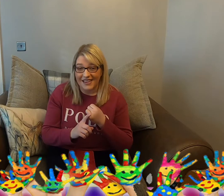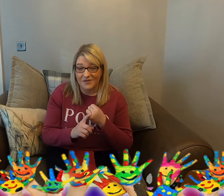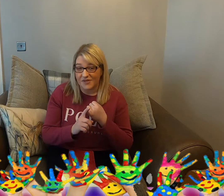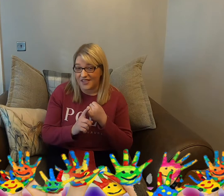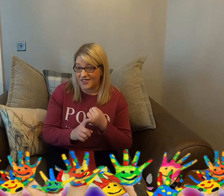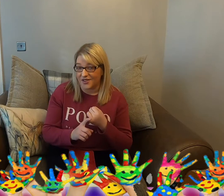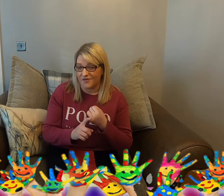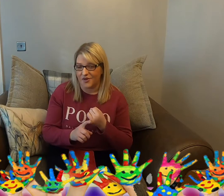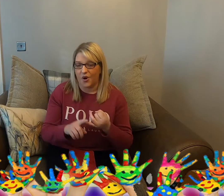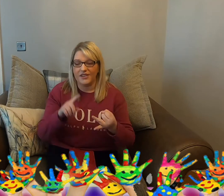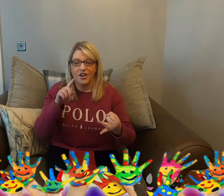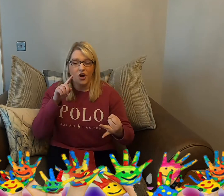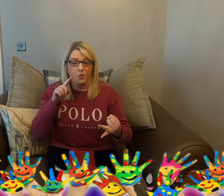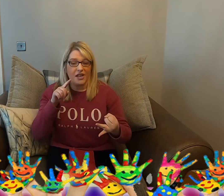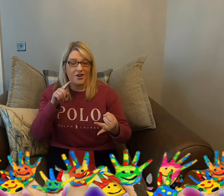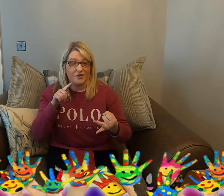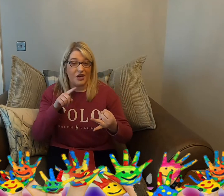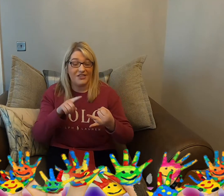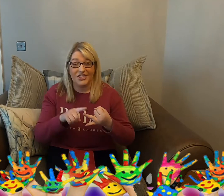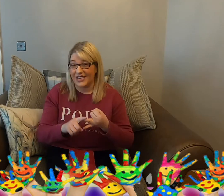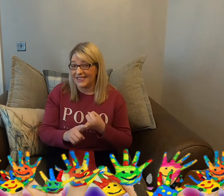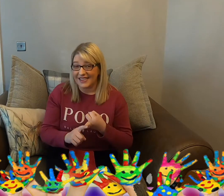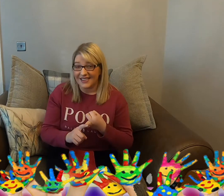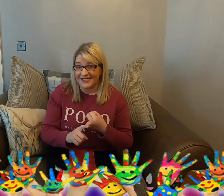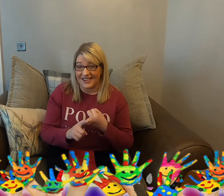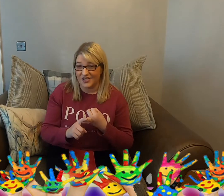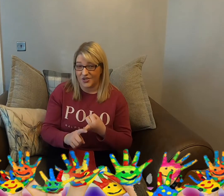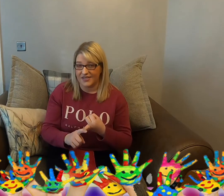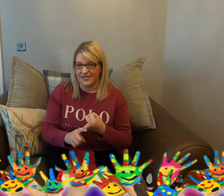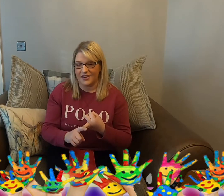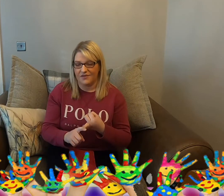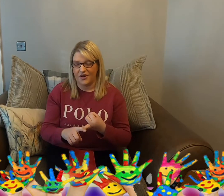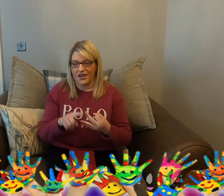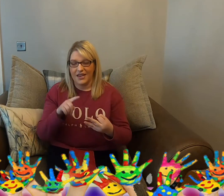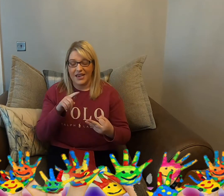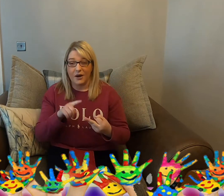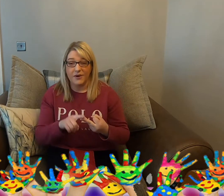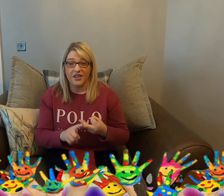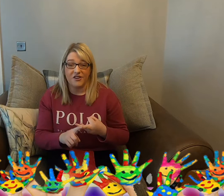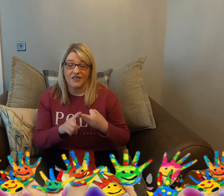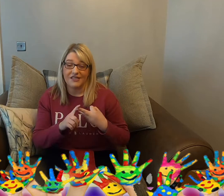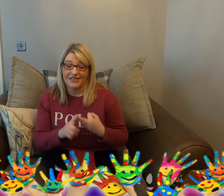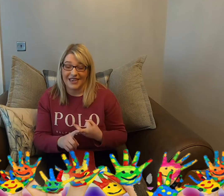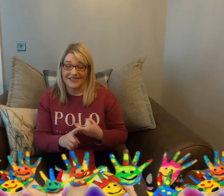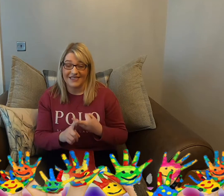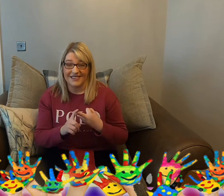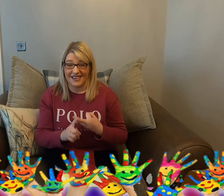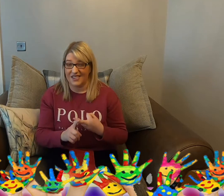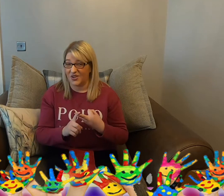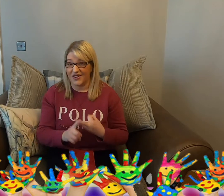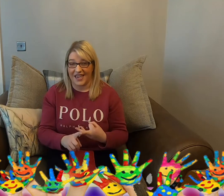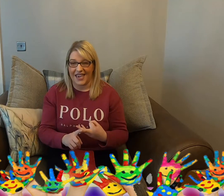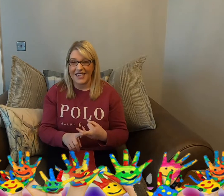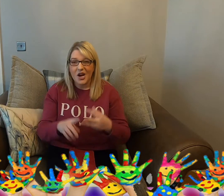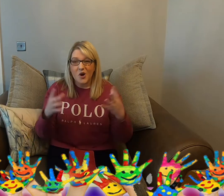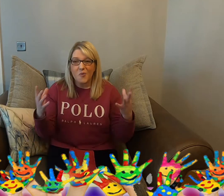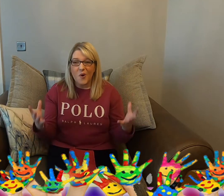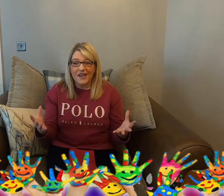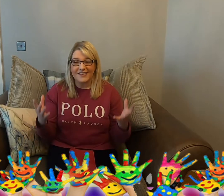was the Son of God. We learned that Jesus is our Saviour. And we learned that Jesus is our King. What